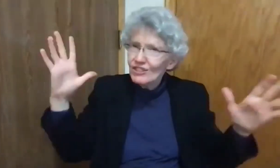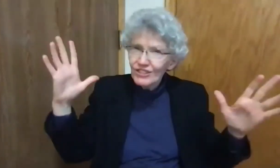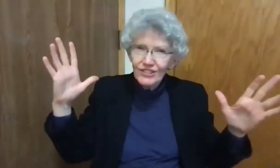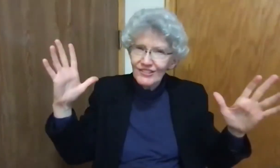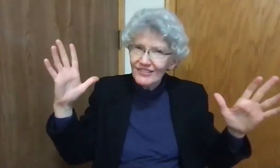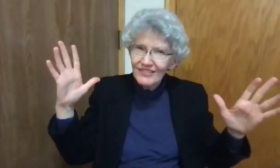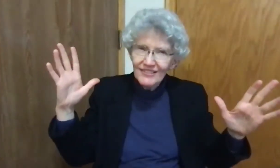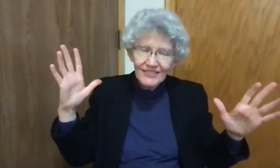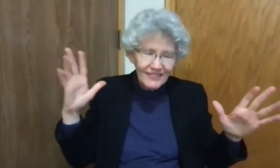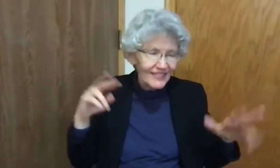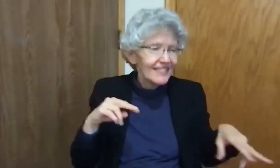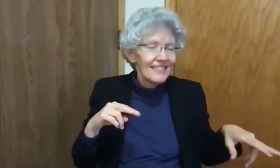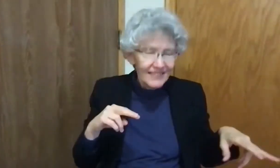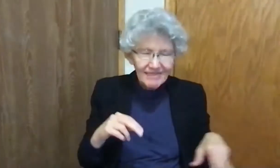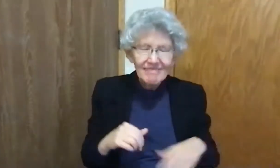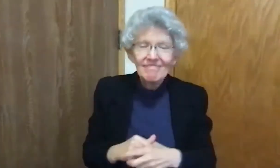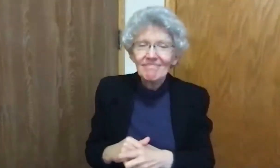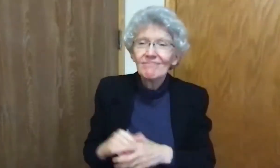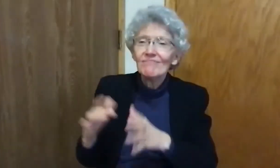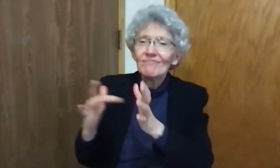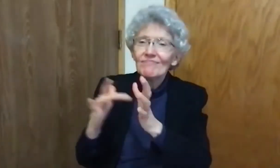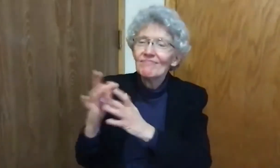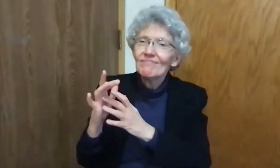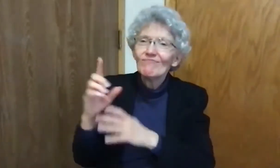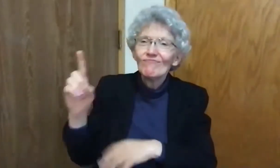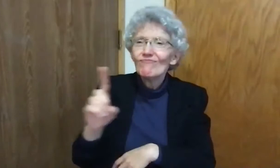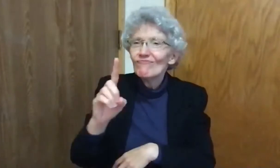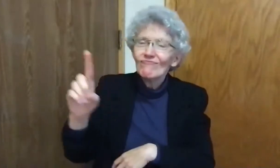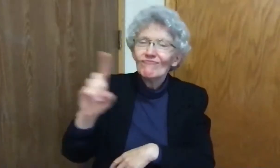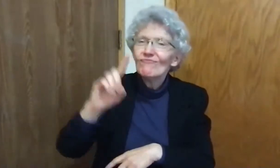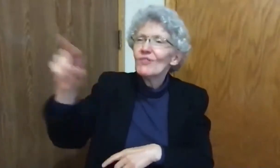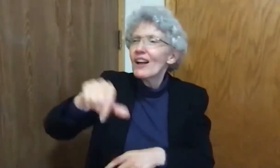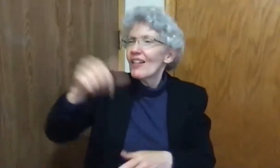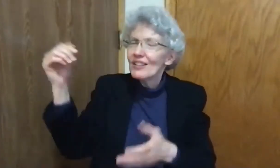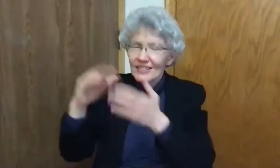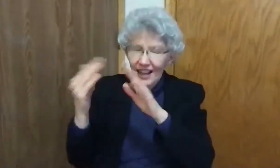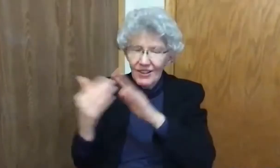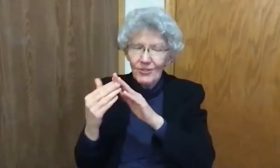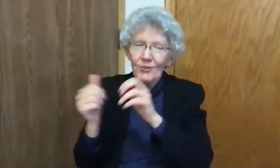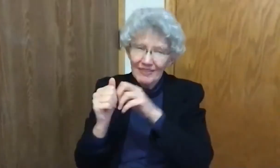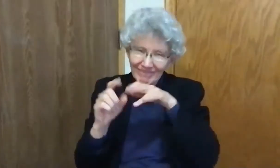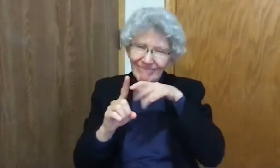have I found such faith. When those who had been sent returned to the house, they found the slave in good health.